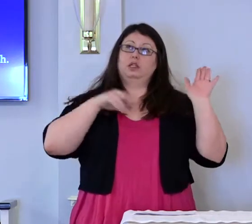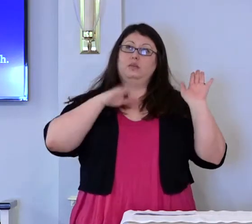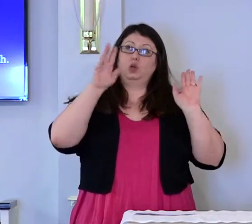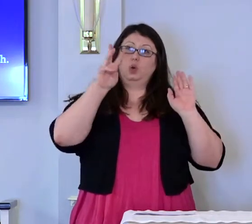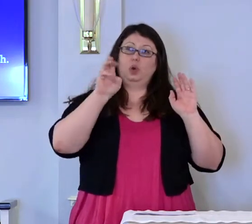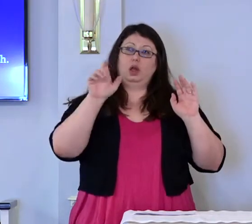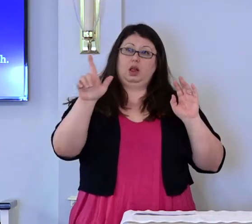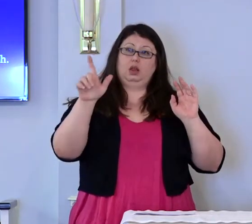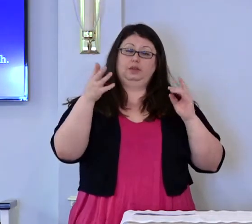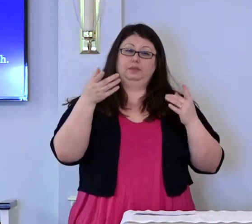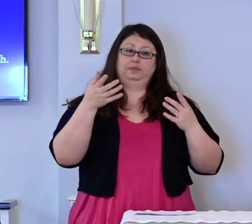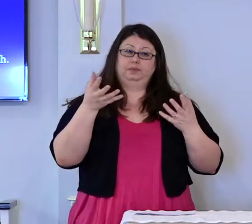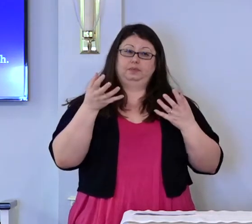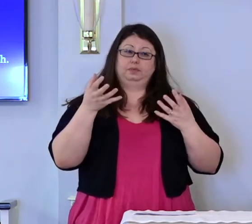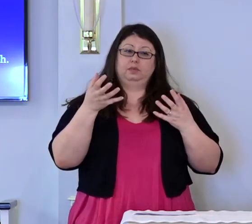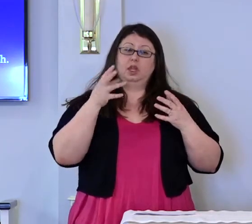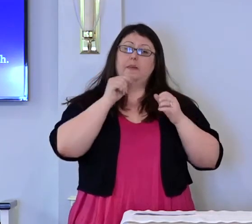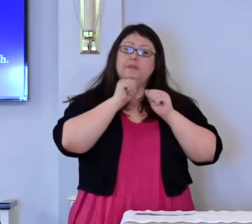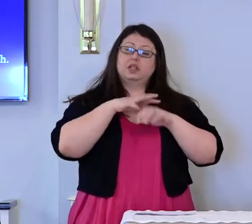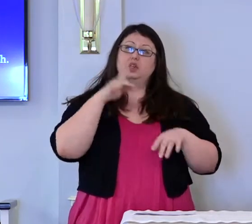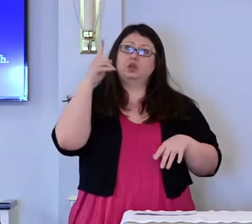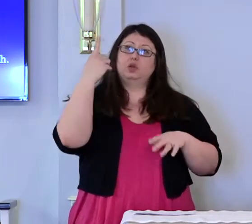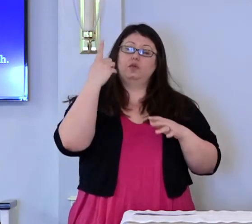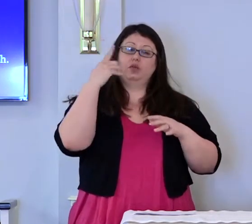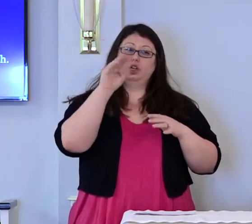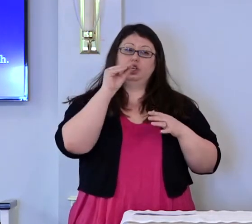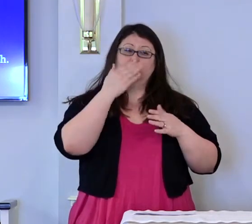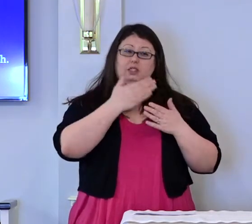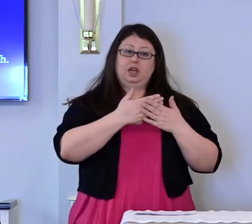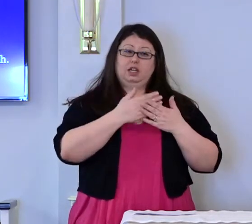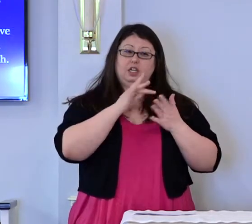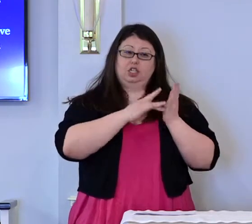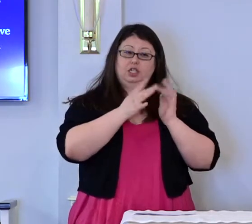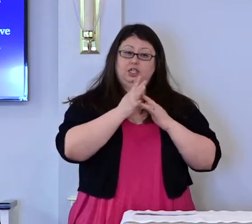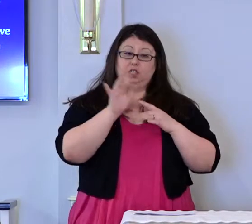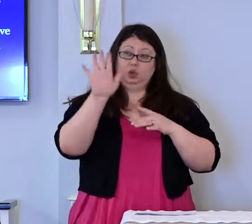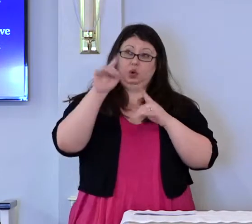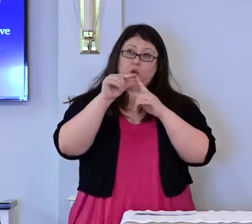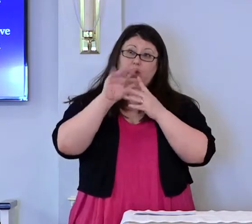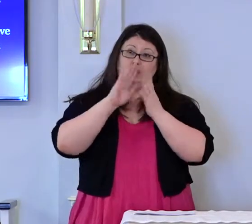Blessed are you for your Son, Jesus, the Word made flesh.